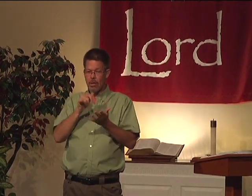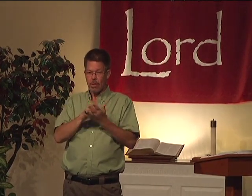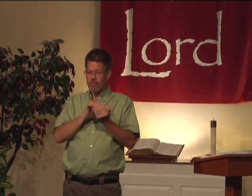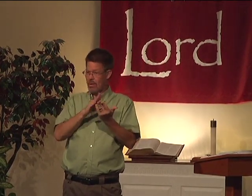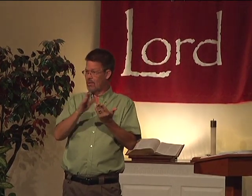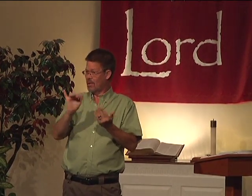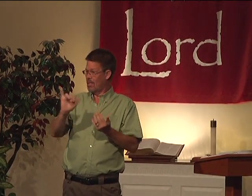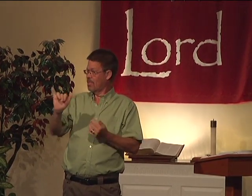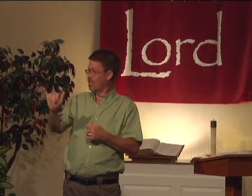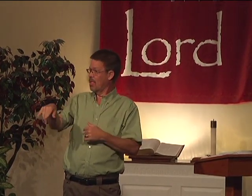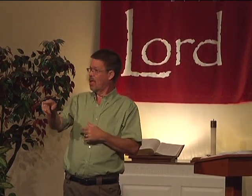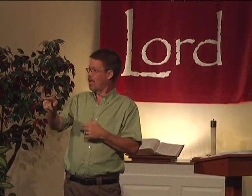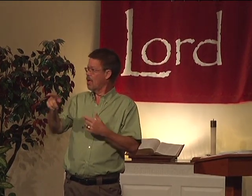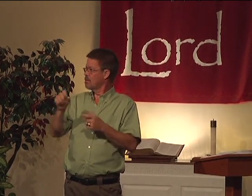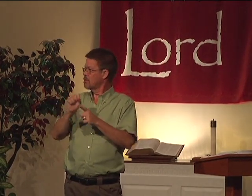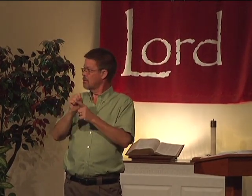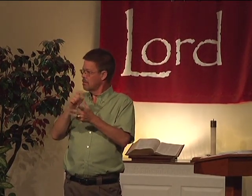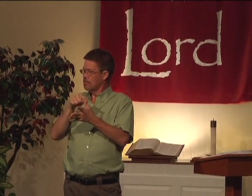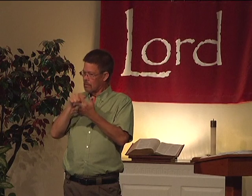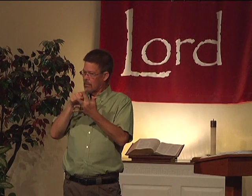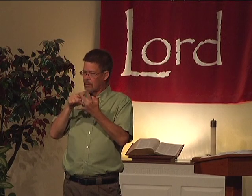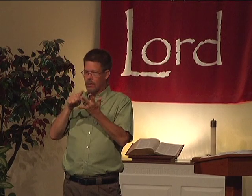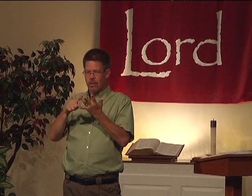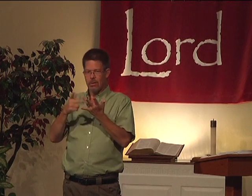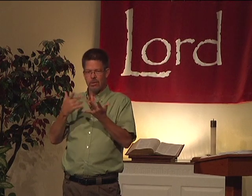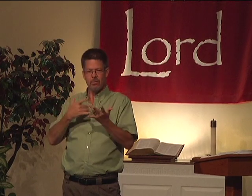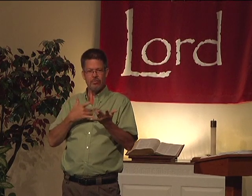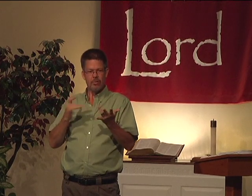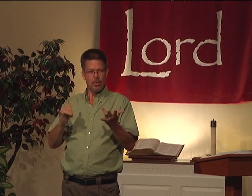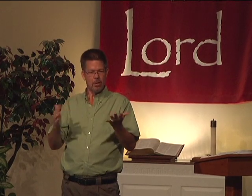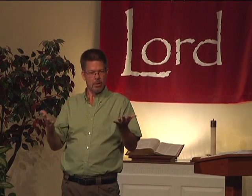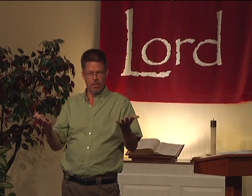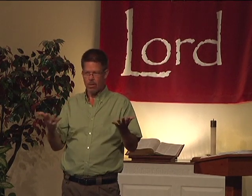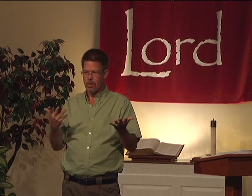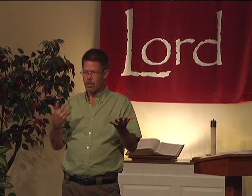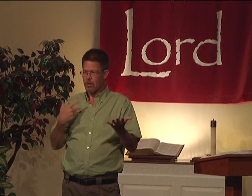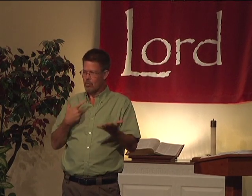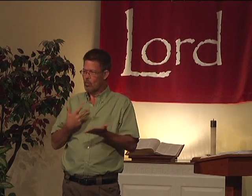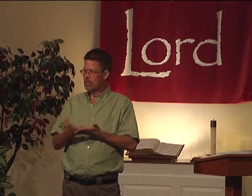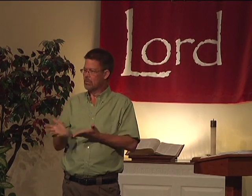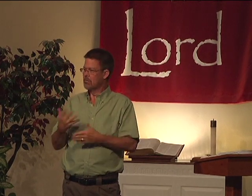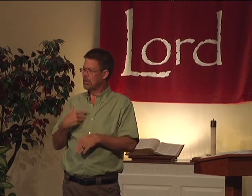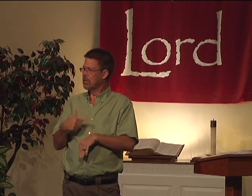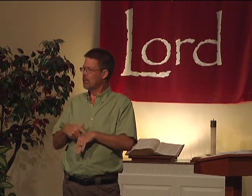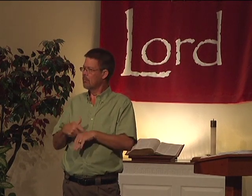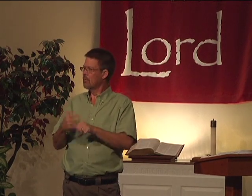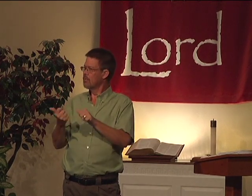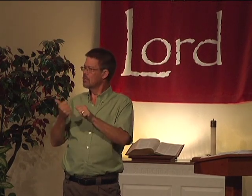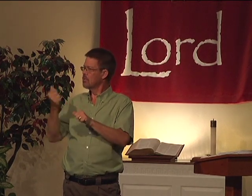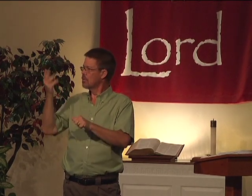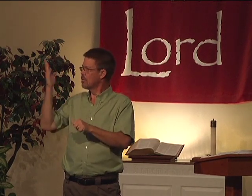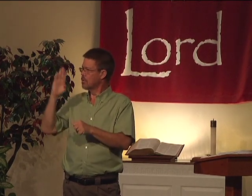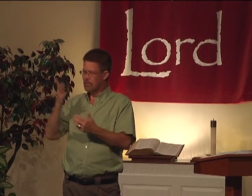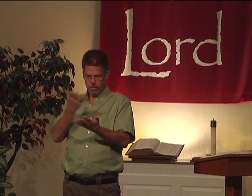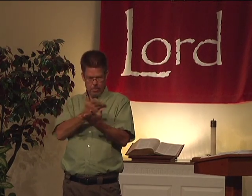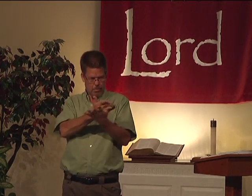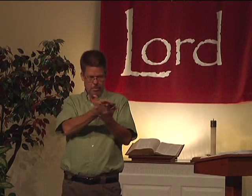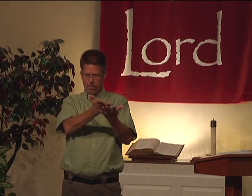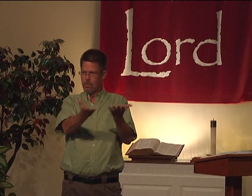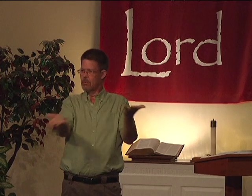Christians that face those kind of situations, all those things that happen, they tend to feel like, I'm wasting my time pursuing God.